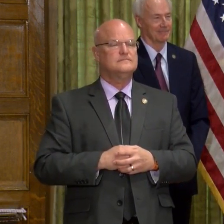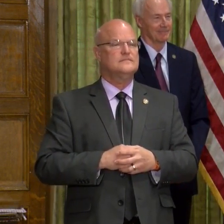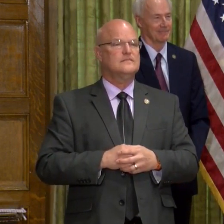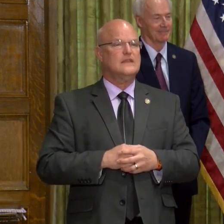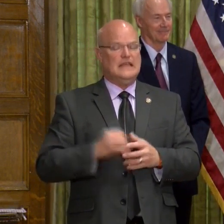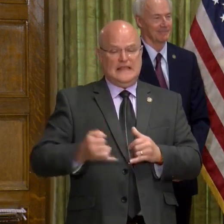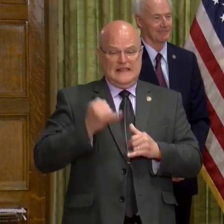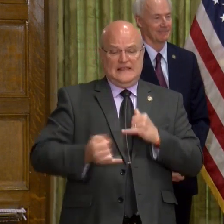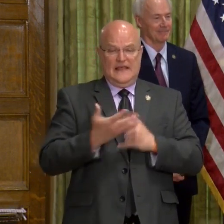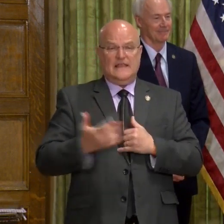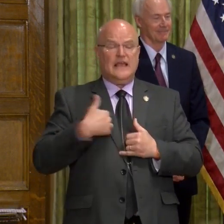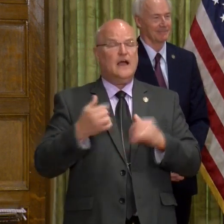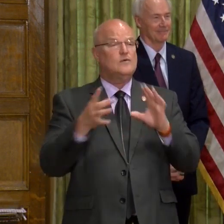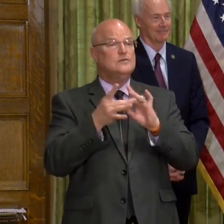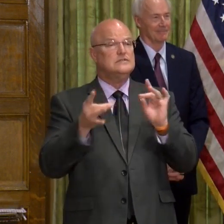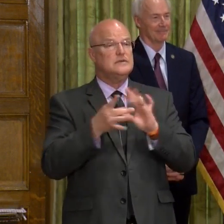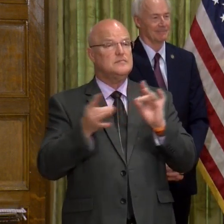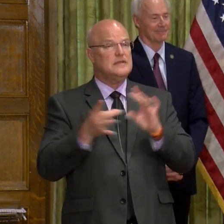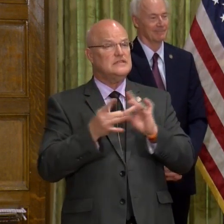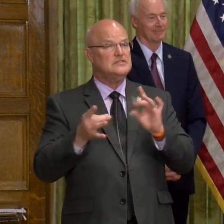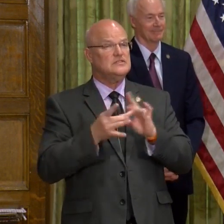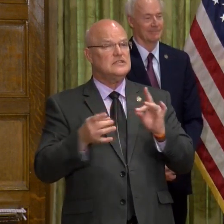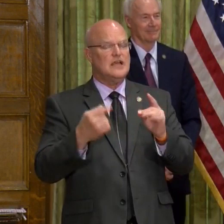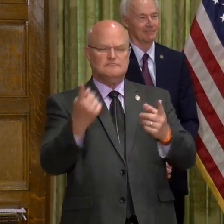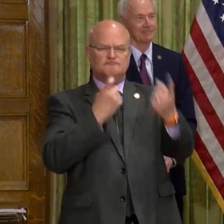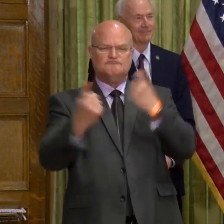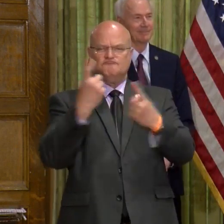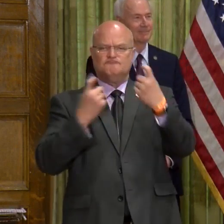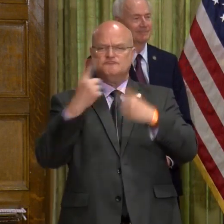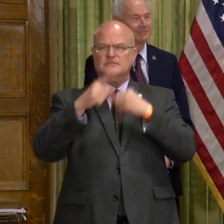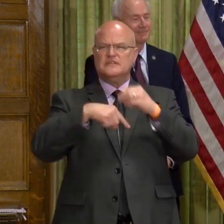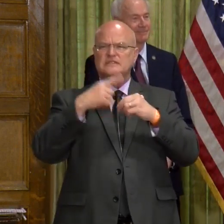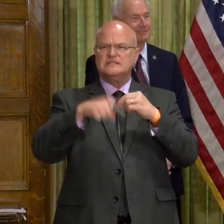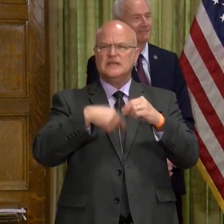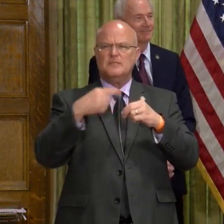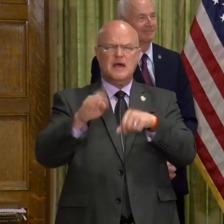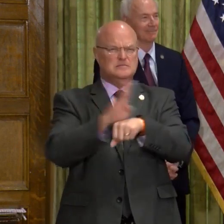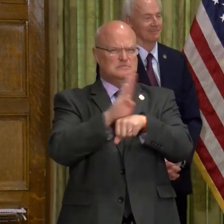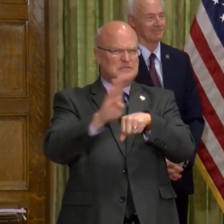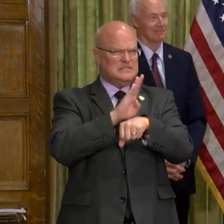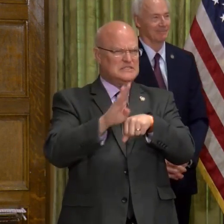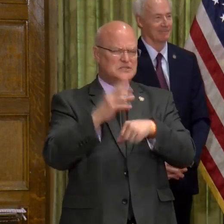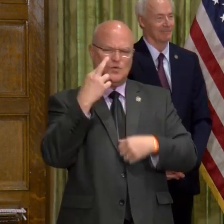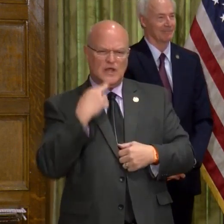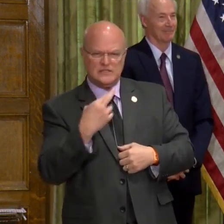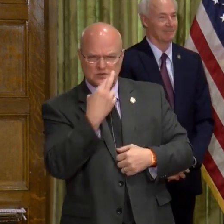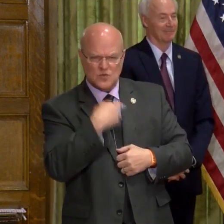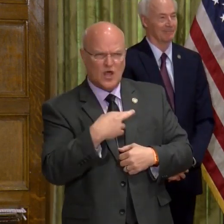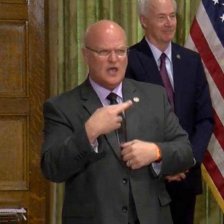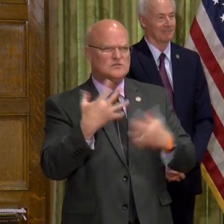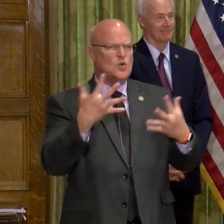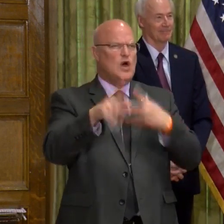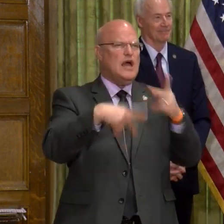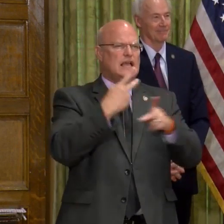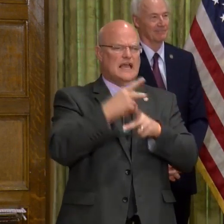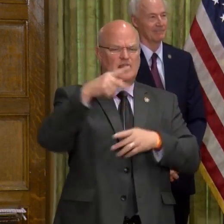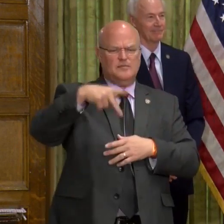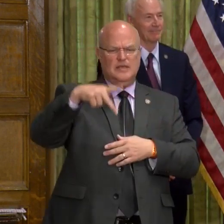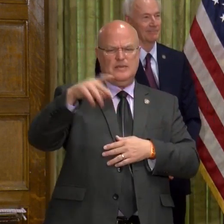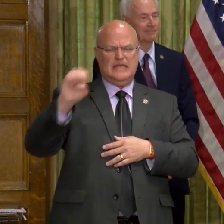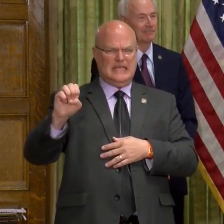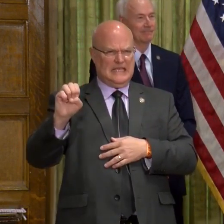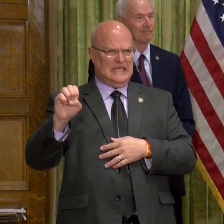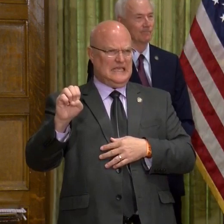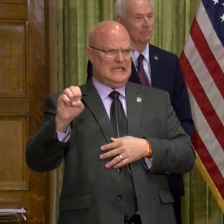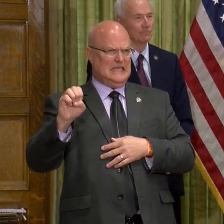The last thing I wanted to mention, I get questions about businesses, restaurants, what kind of personal protective